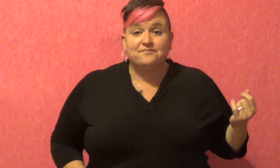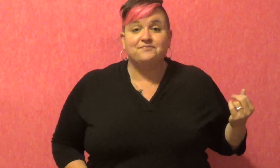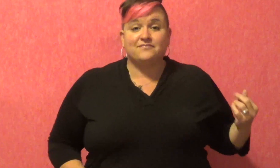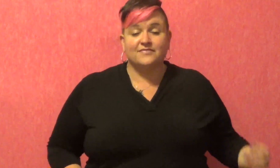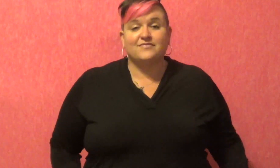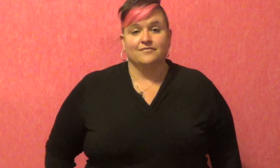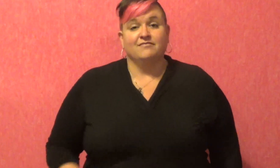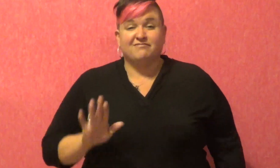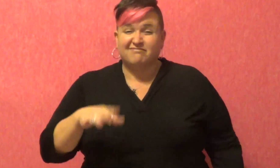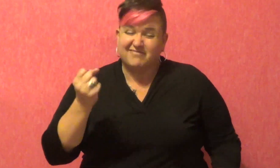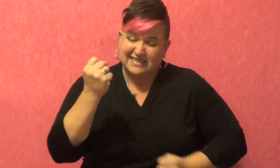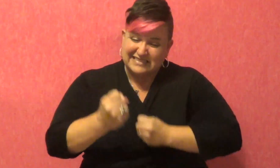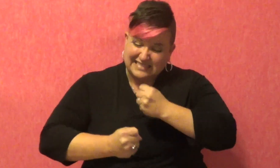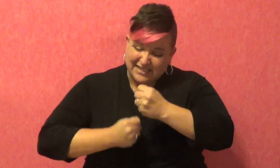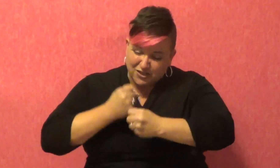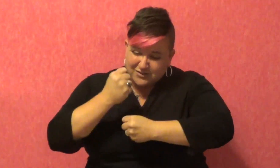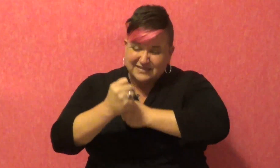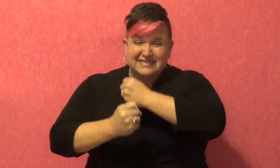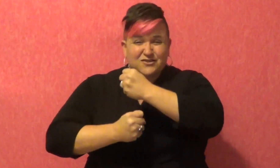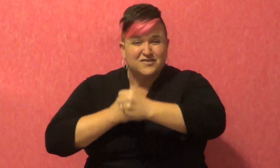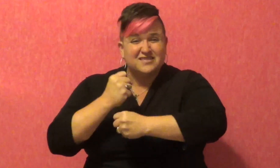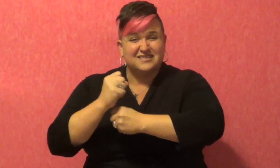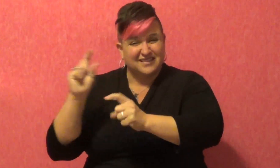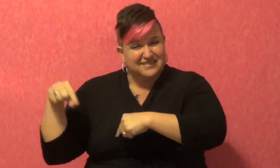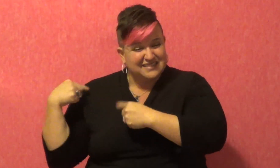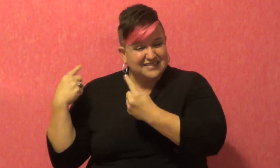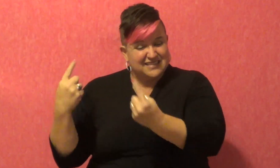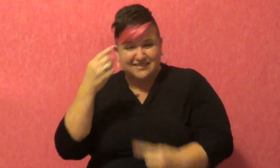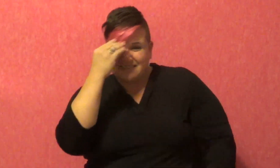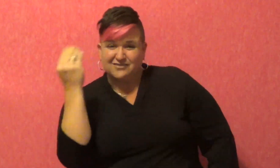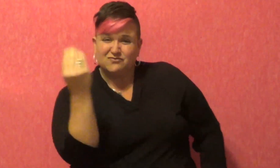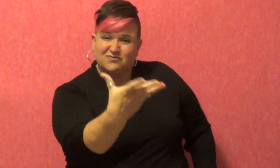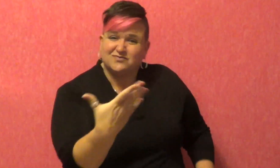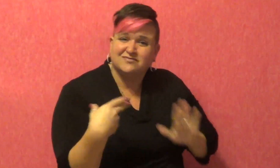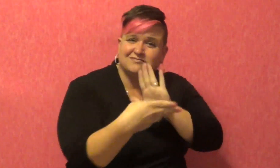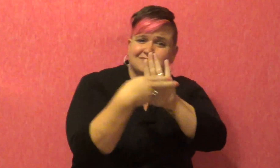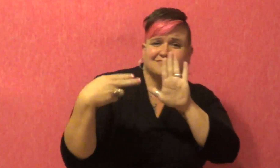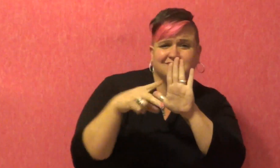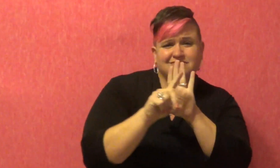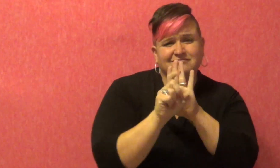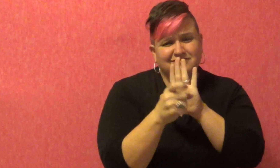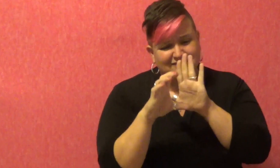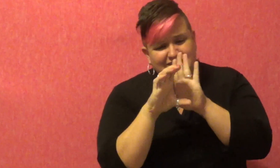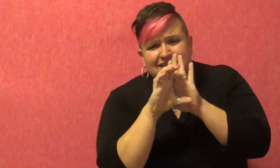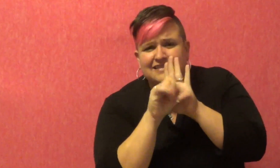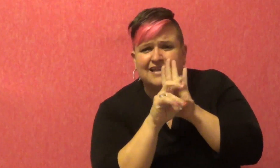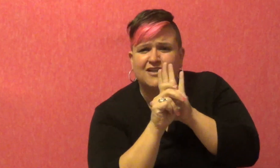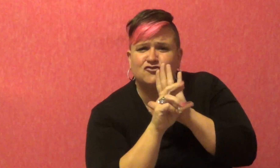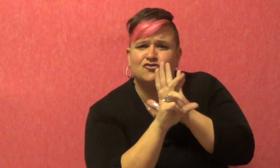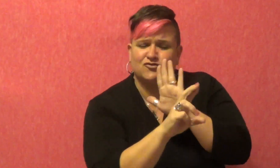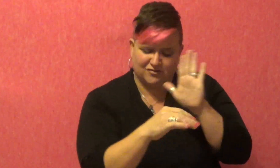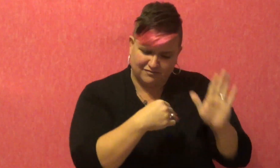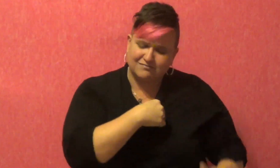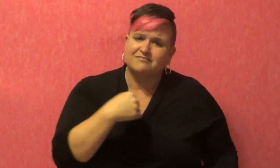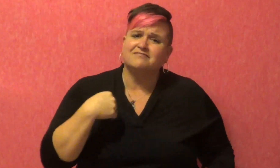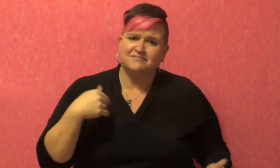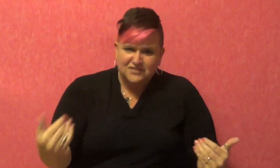It's been years since they told her about it The darkness her